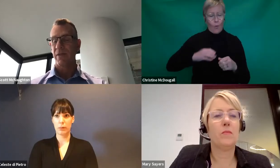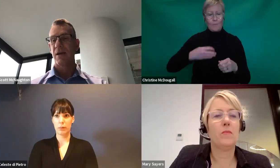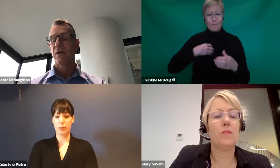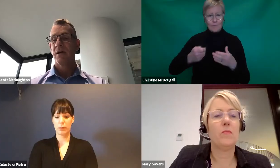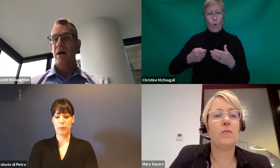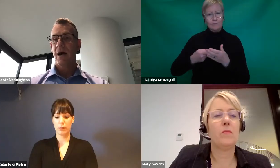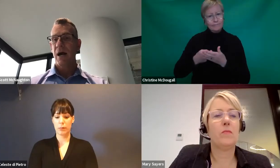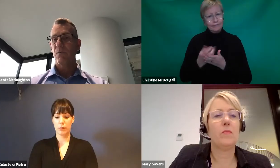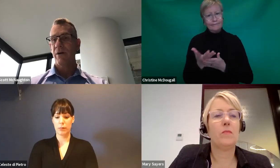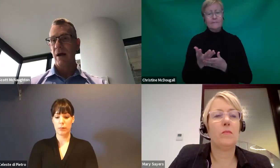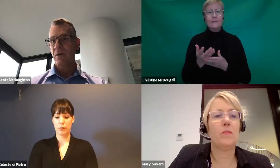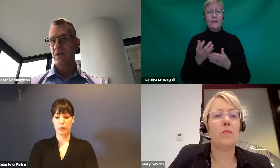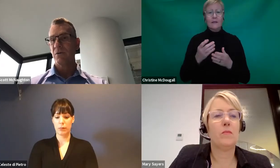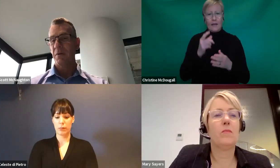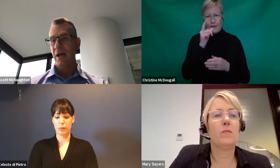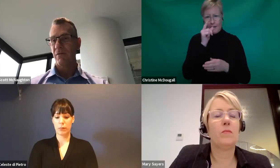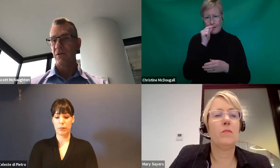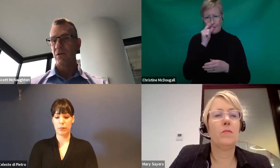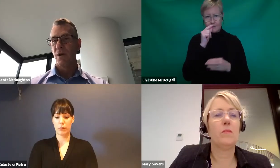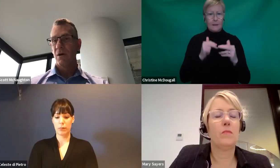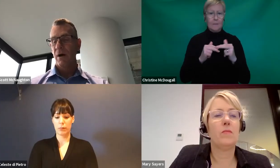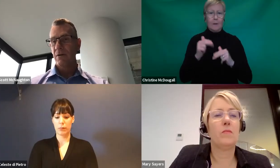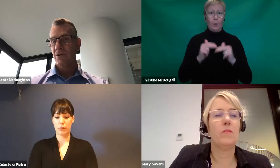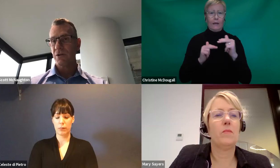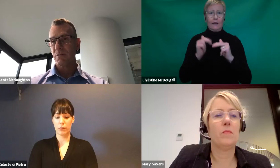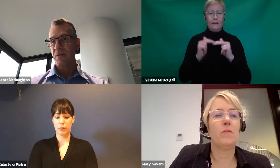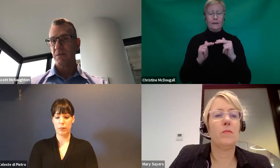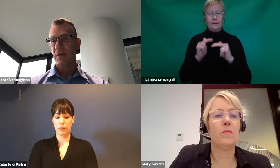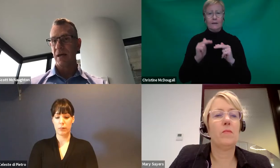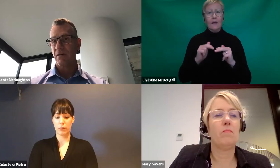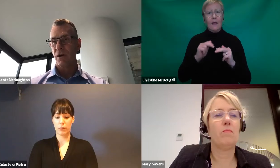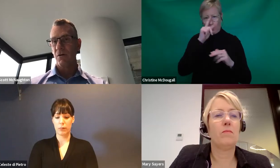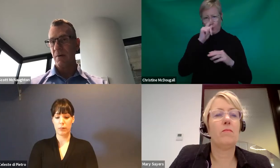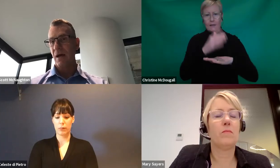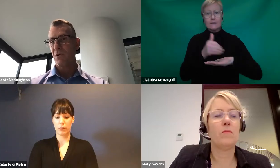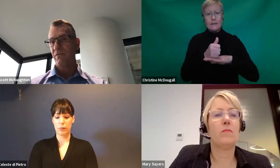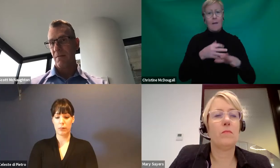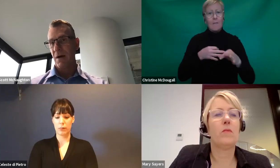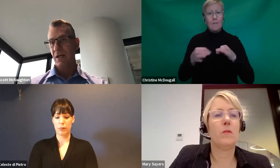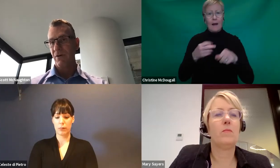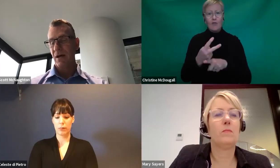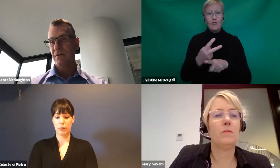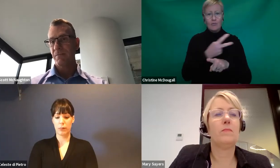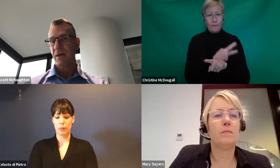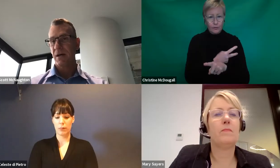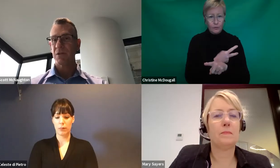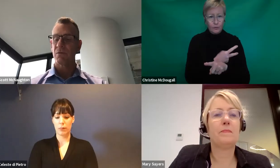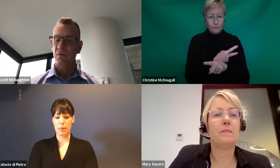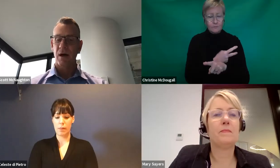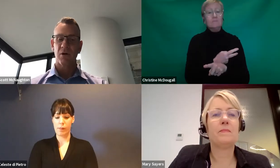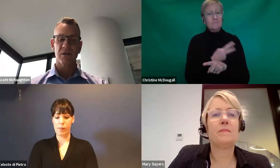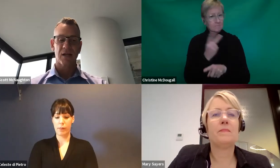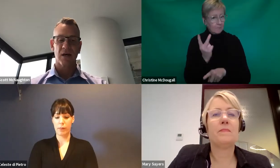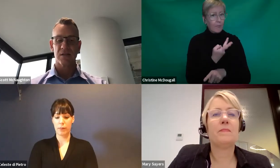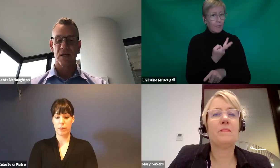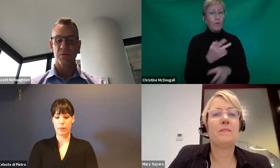can you help me with that? And we're able to do a plan review, talk to the participant, get their agreement and move that money around. So